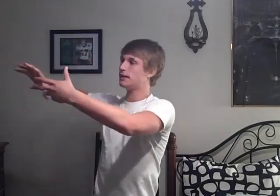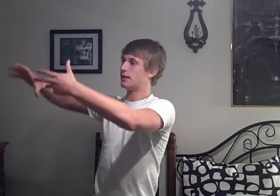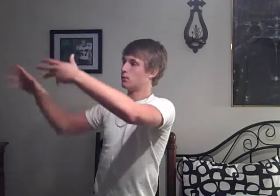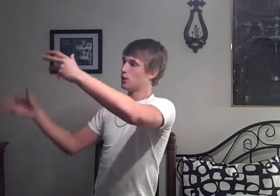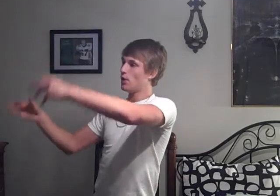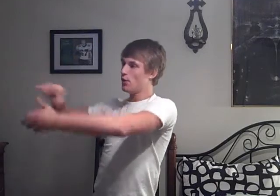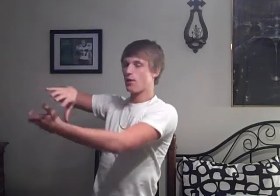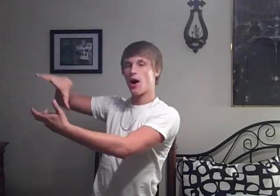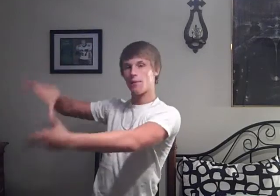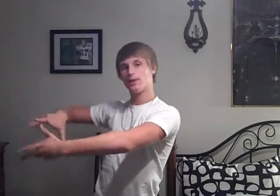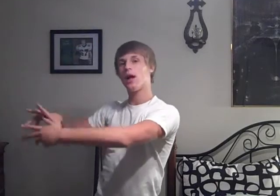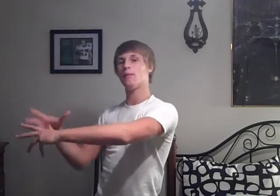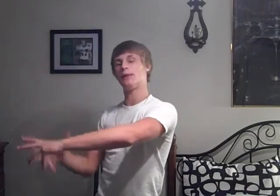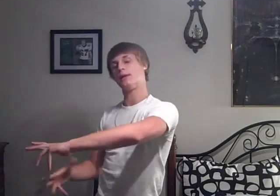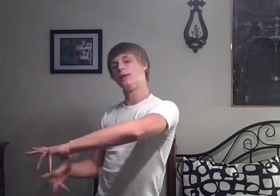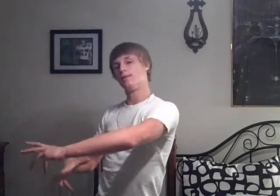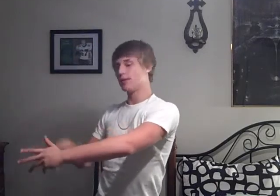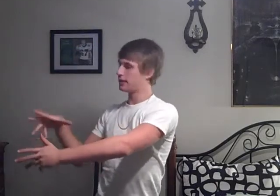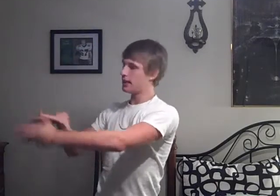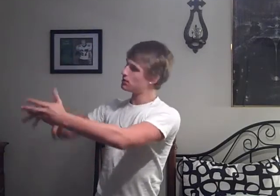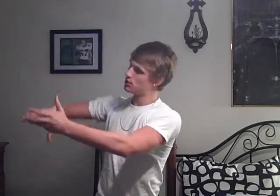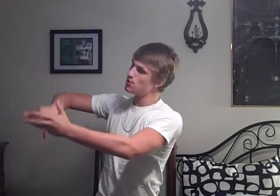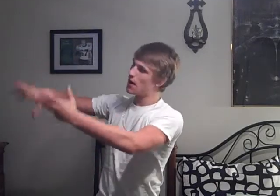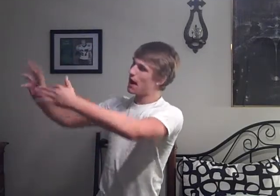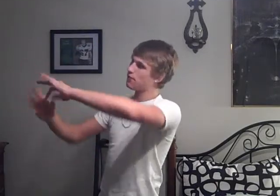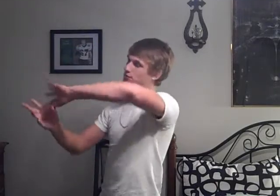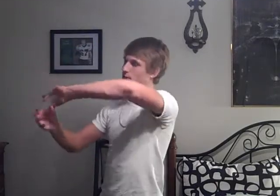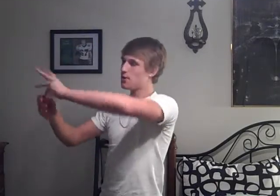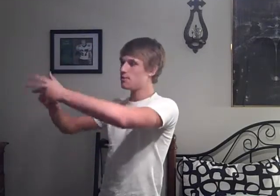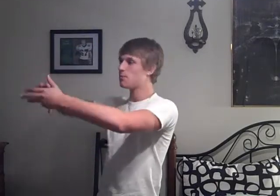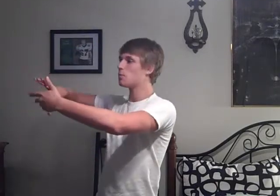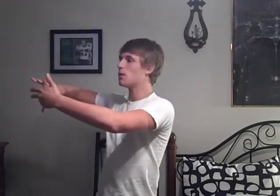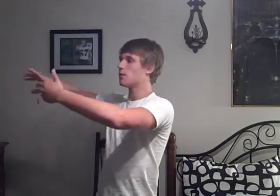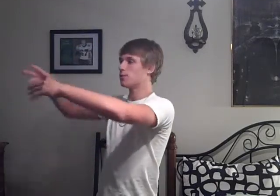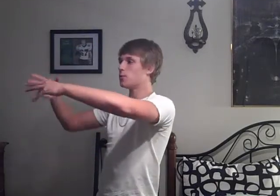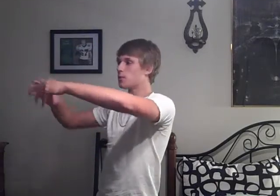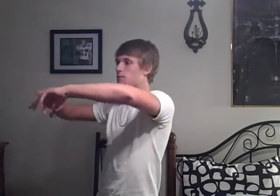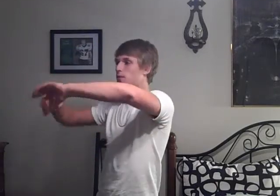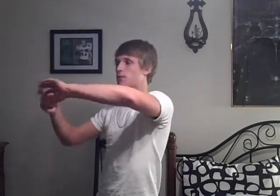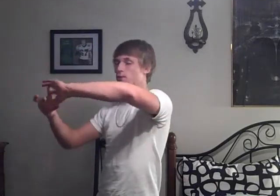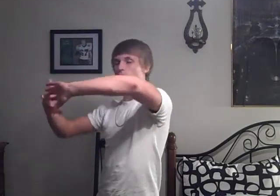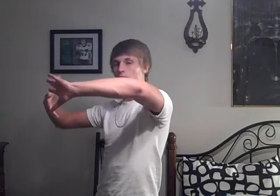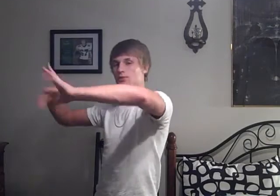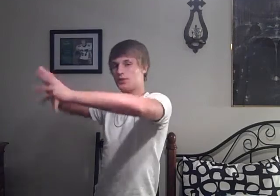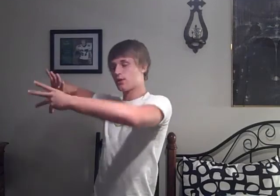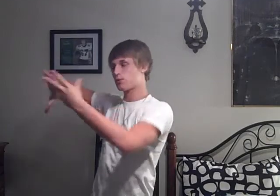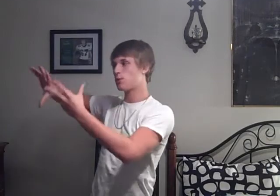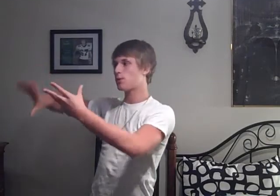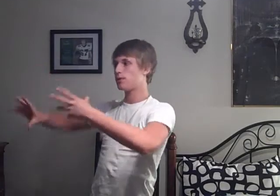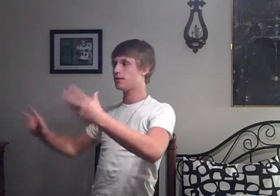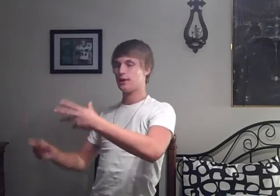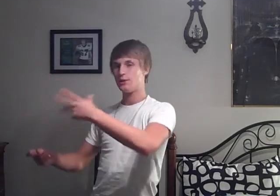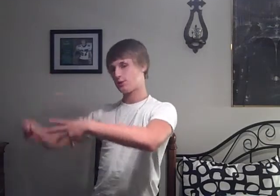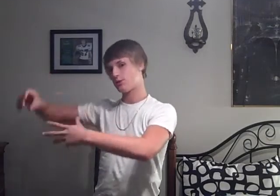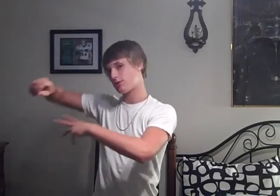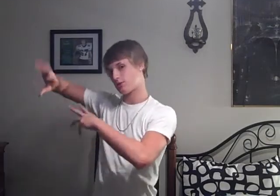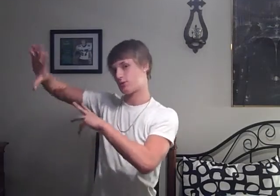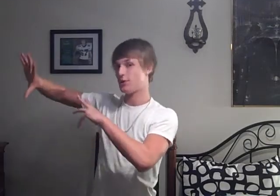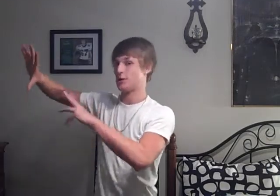love Hobby Lobby Unless you have some form of other sexual orientation than straight